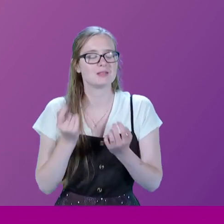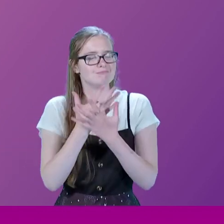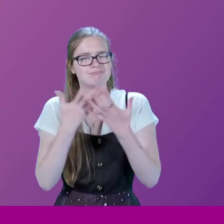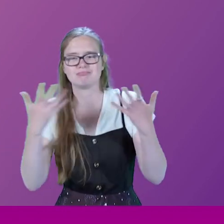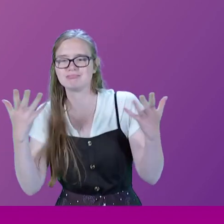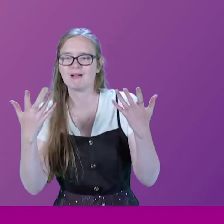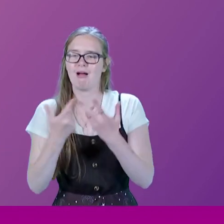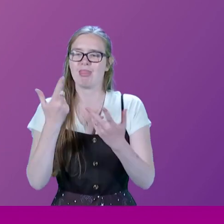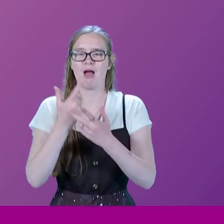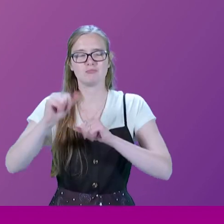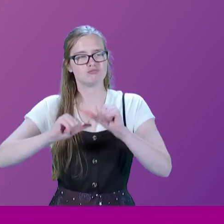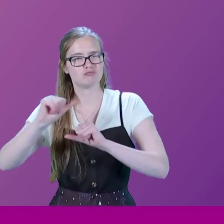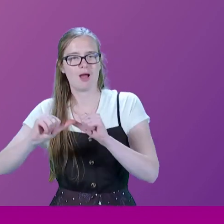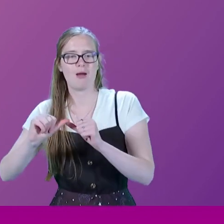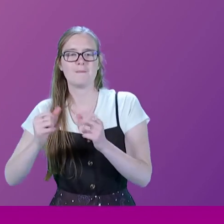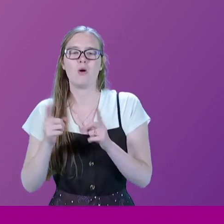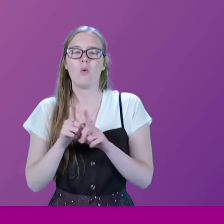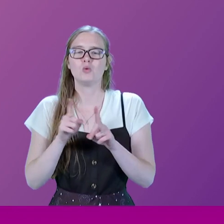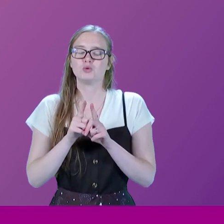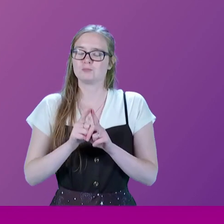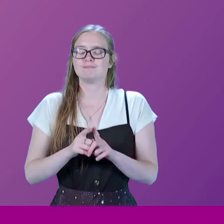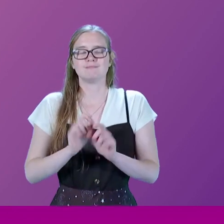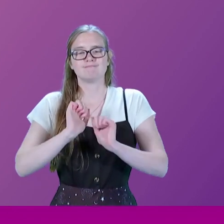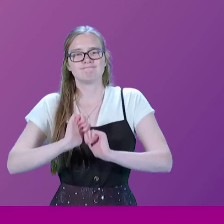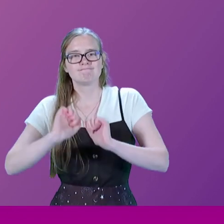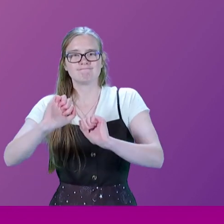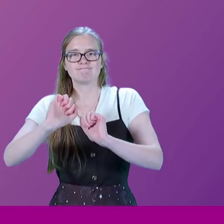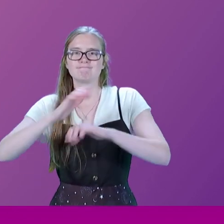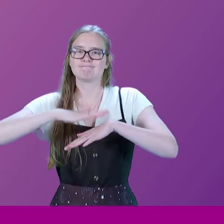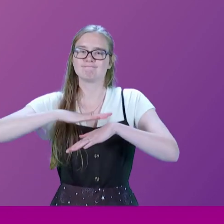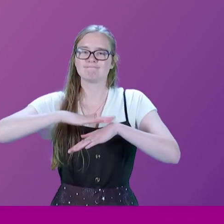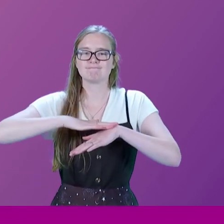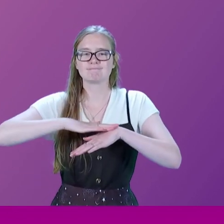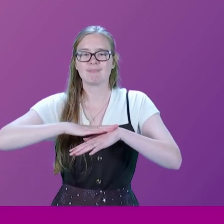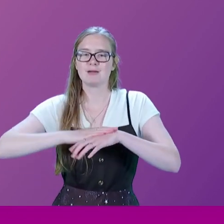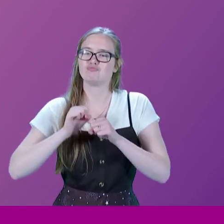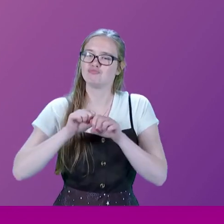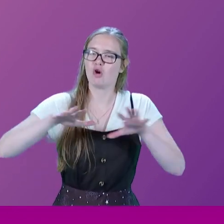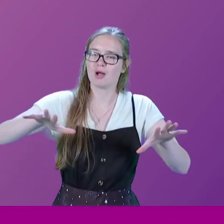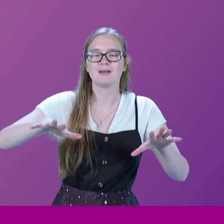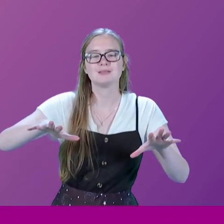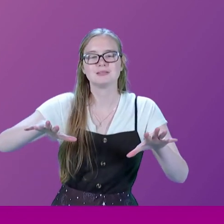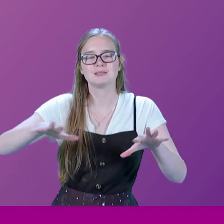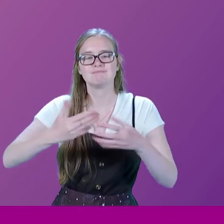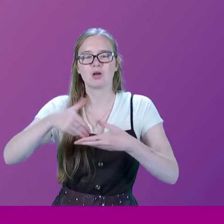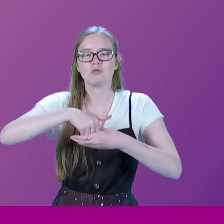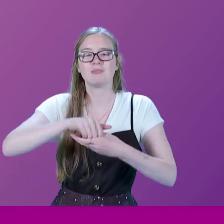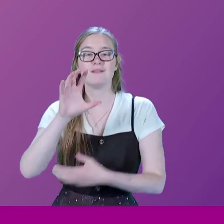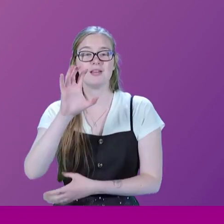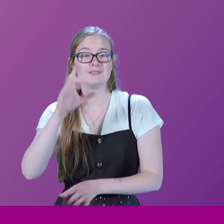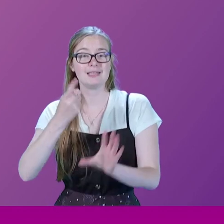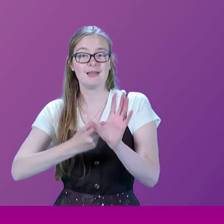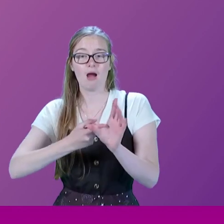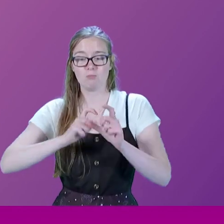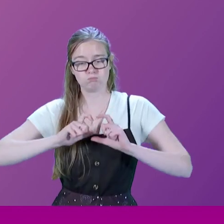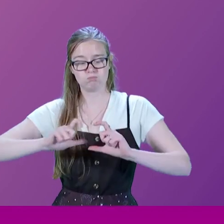programmes besides. And, of course, his time in broadcasting included, I think, about a 15-year stint